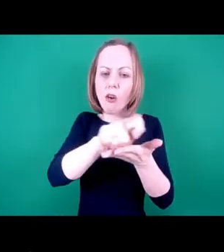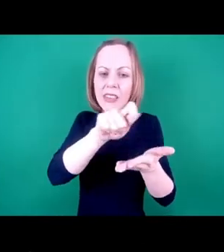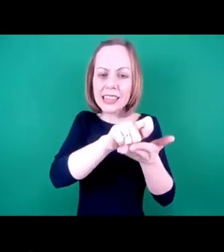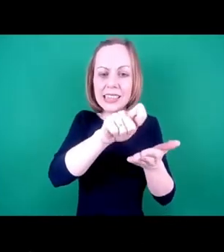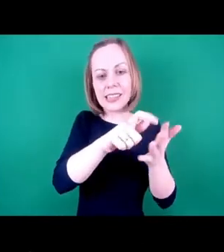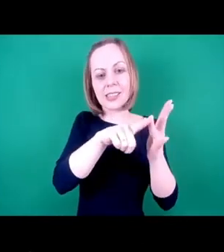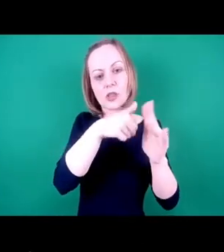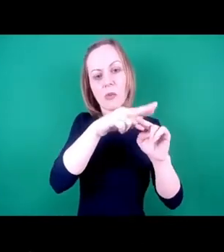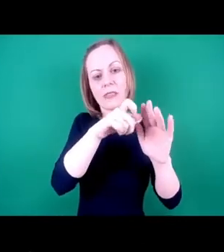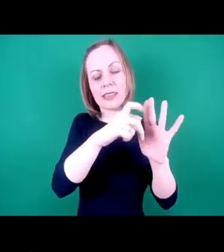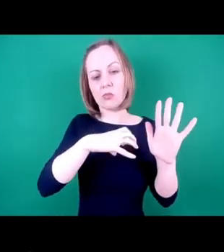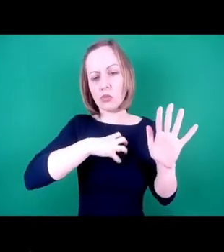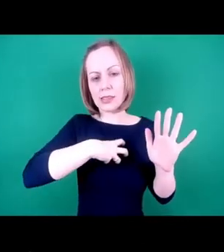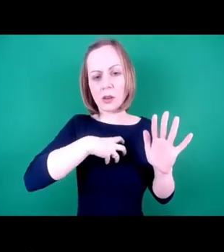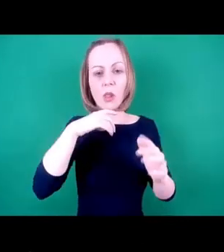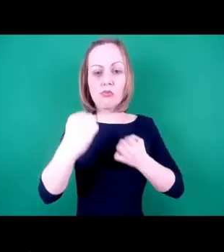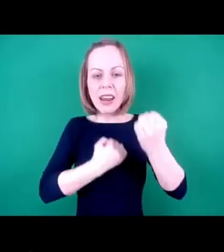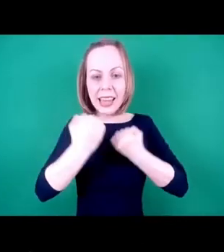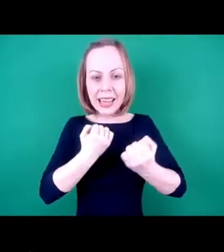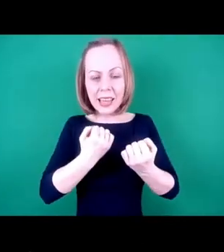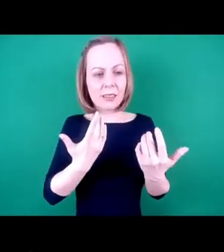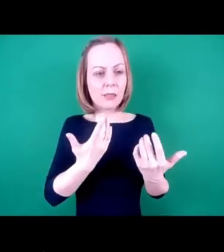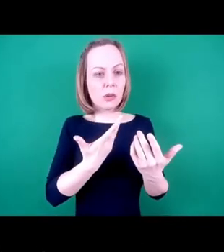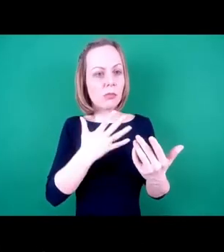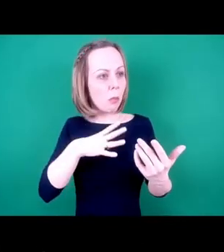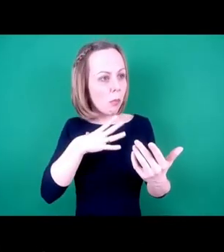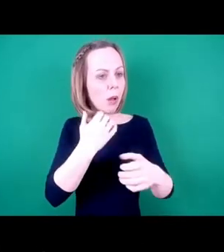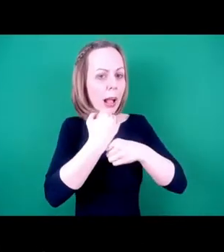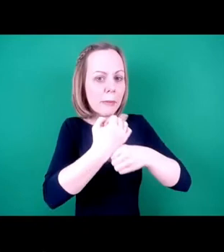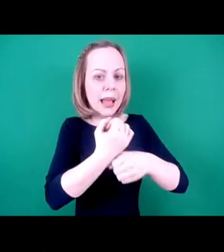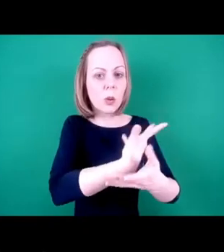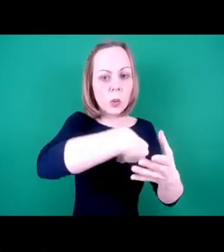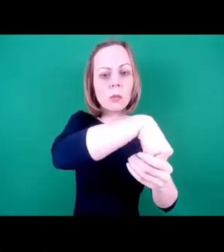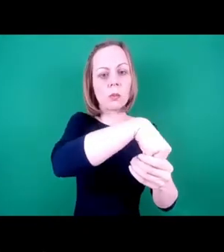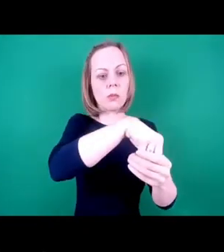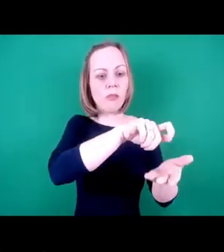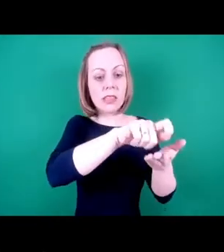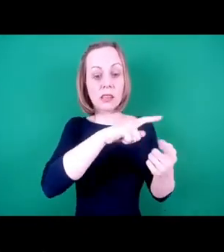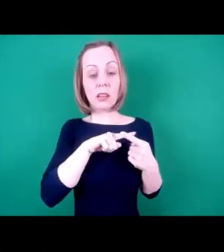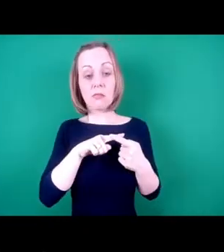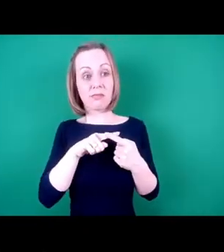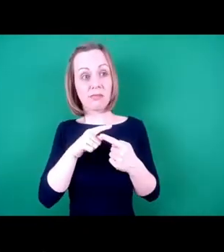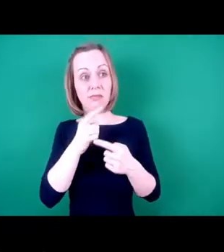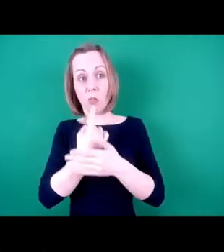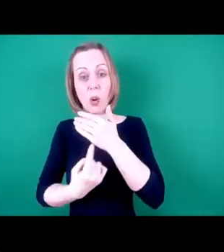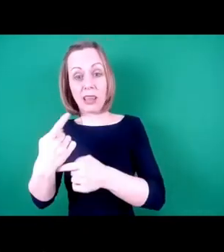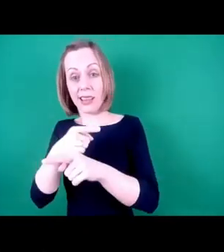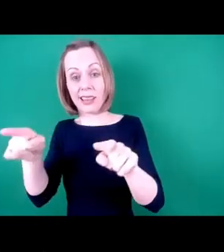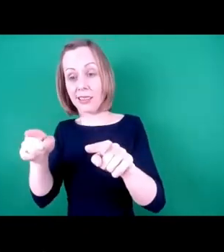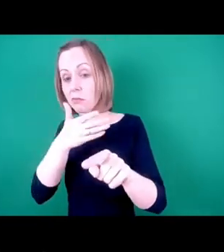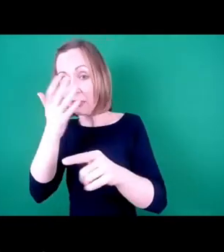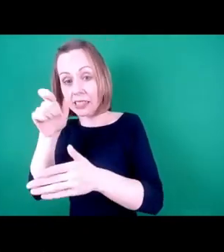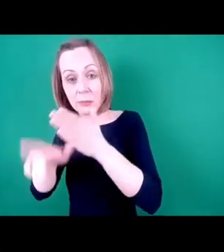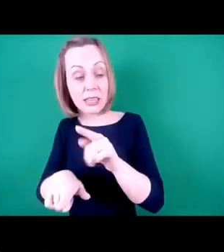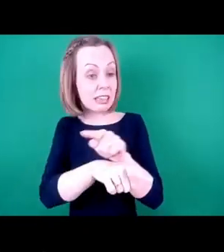It's not just people without disabilities. I do it. It's very normalised and we internalise that from